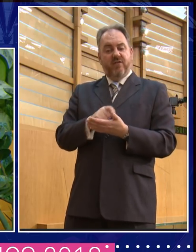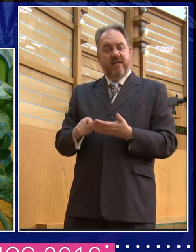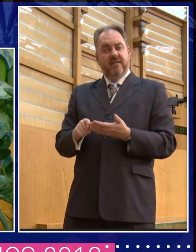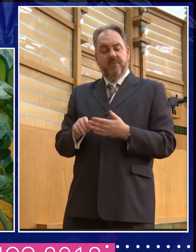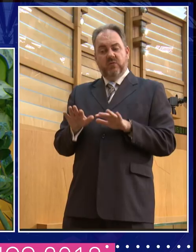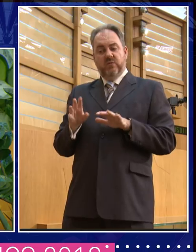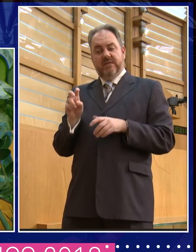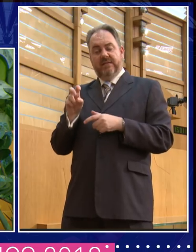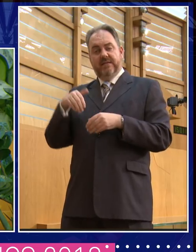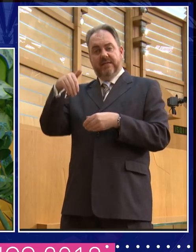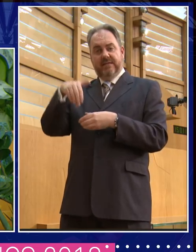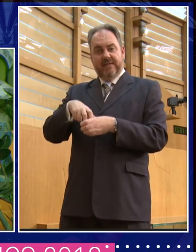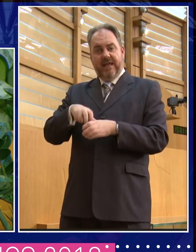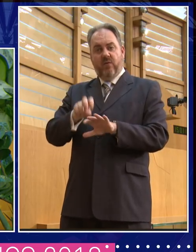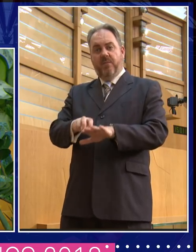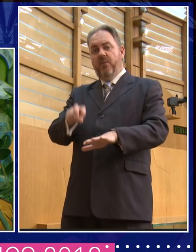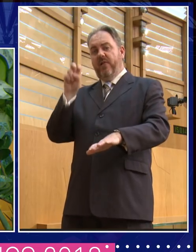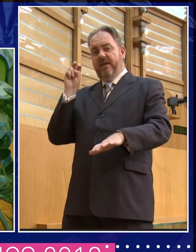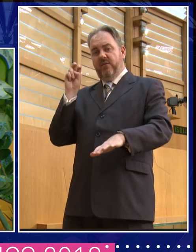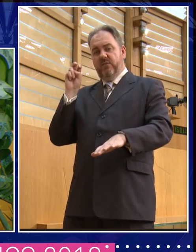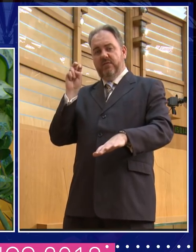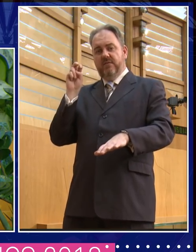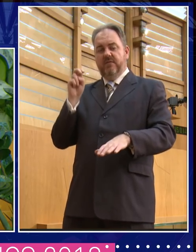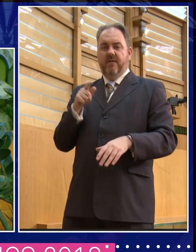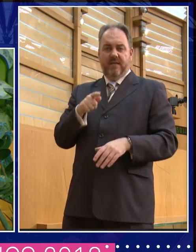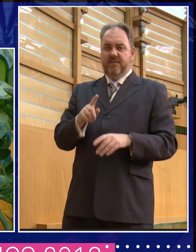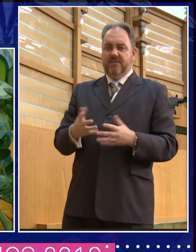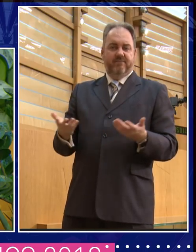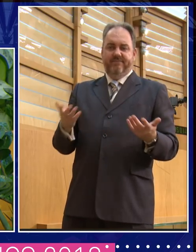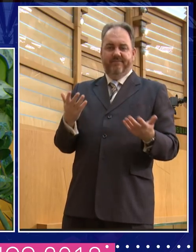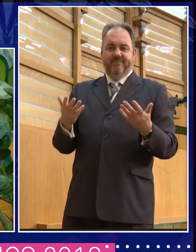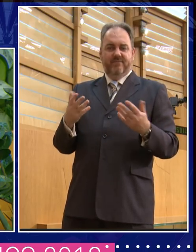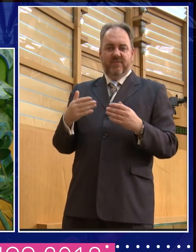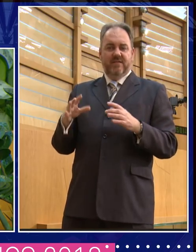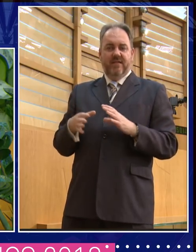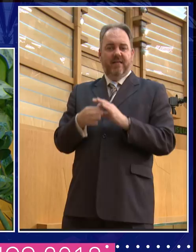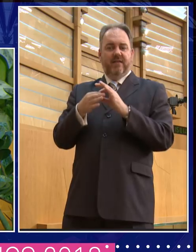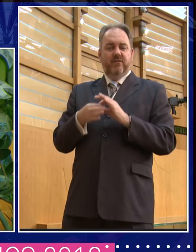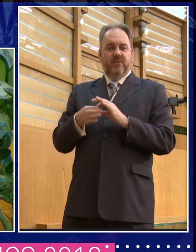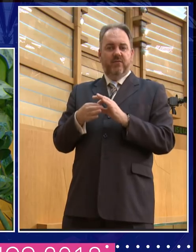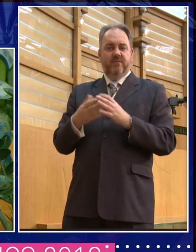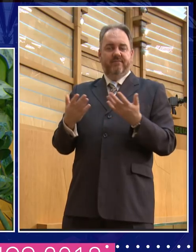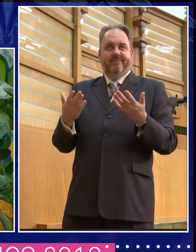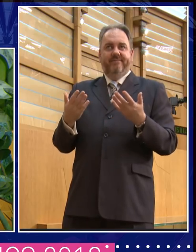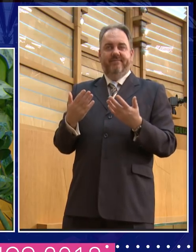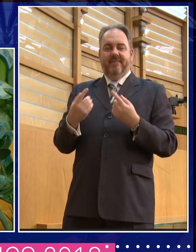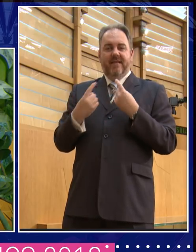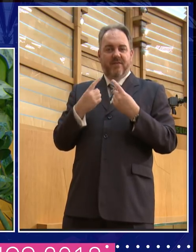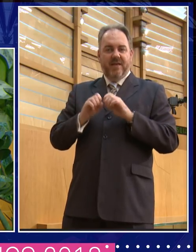sides was an example of that, uh, the Brexit referendum, um, where we have forgotten the importance